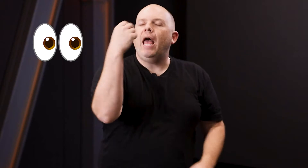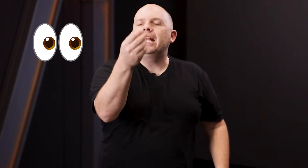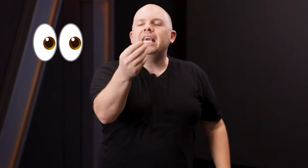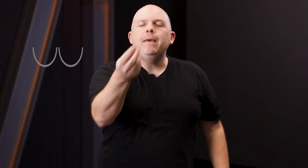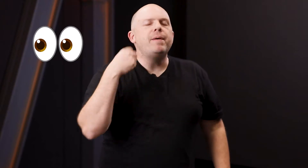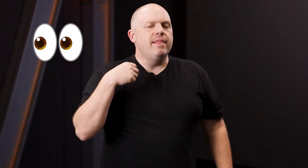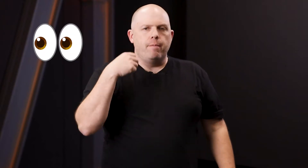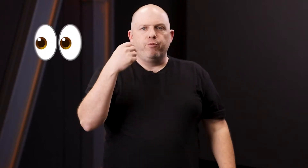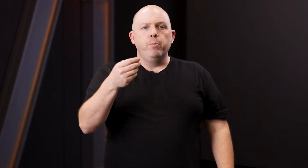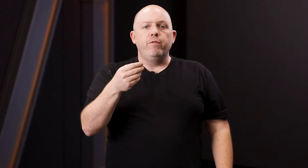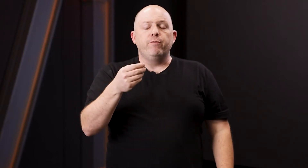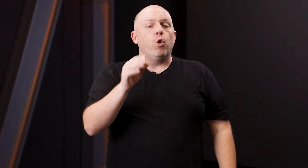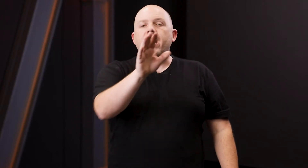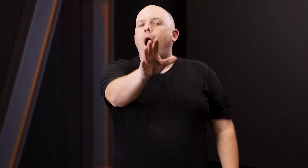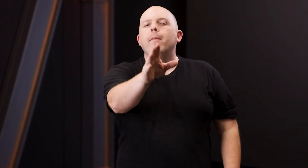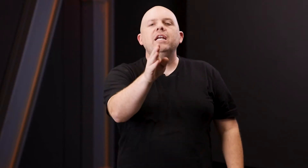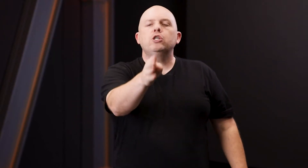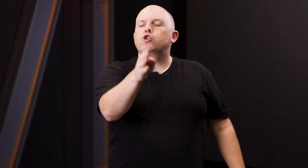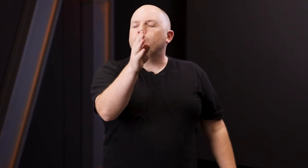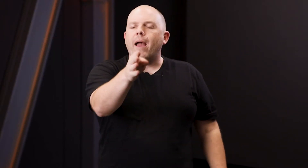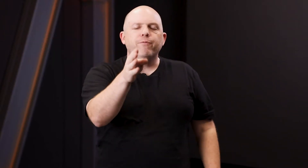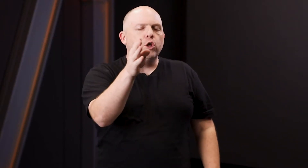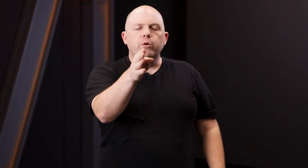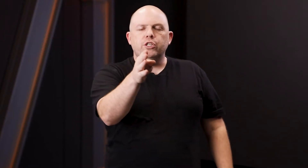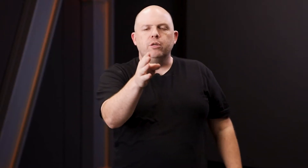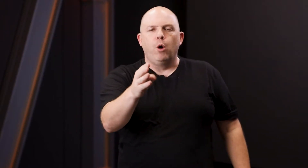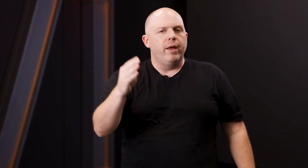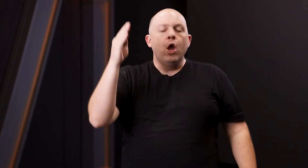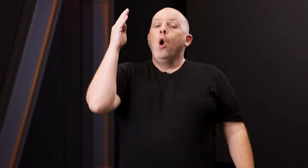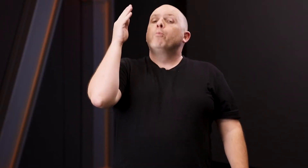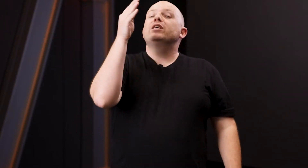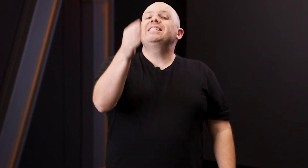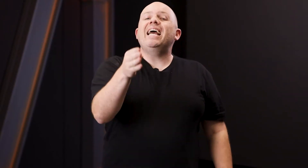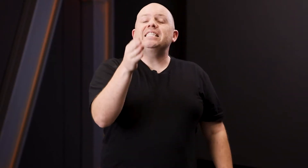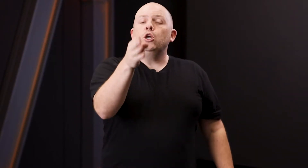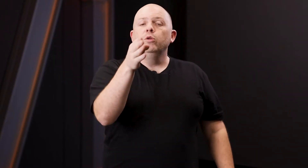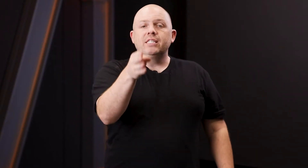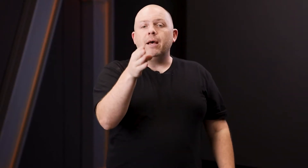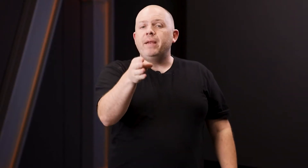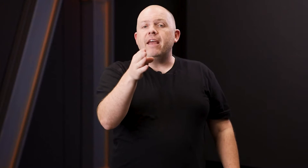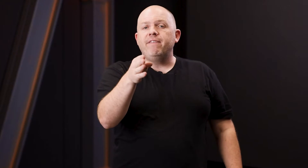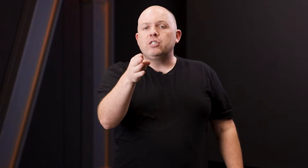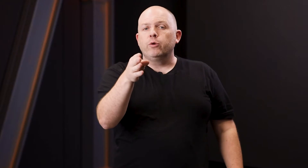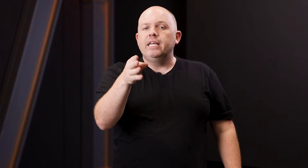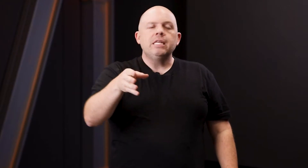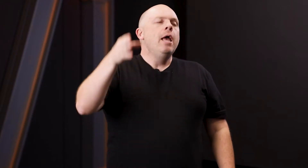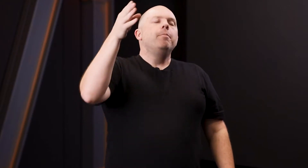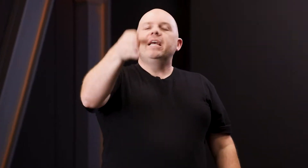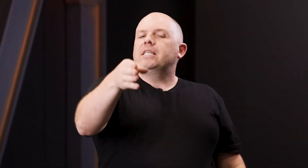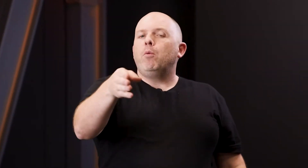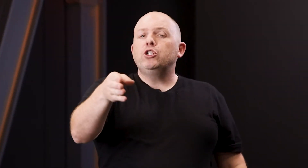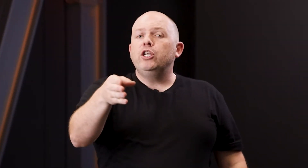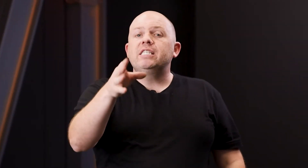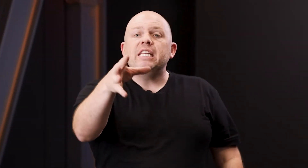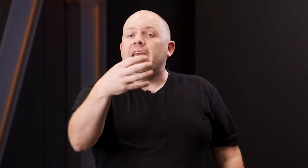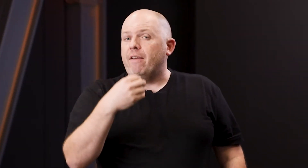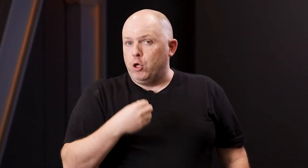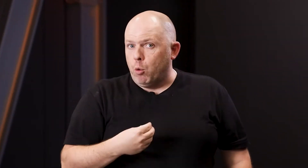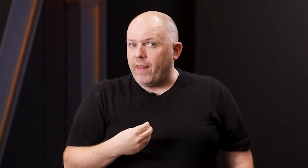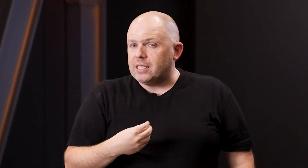and keeping them from moving forward. Now, I'm going to describe for you in just a moment precisely who the someday investor is, because I want you to see if you are that